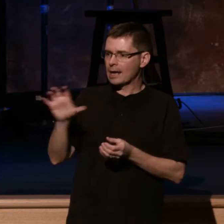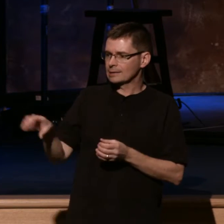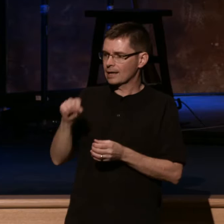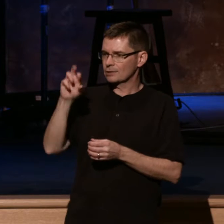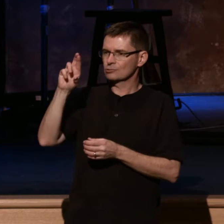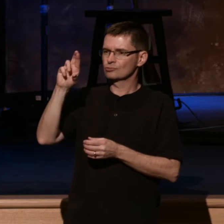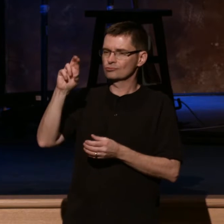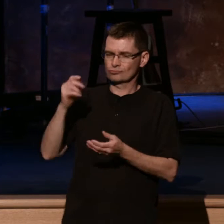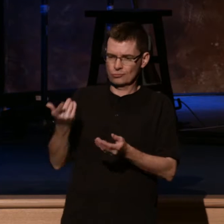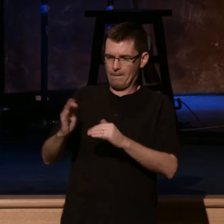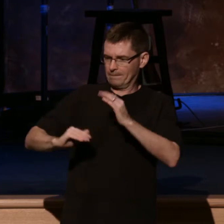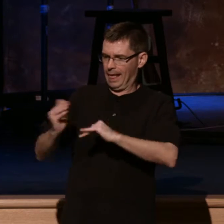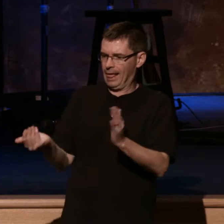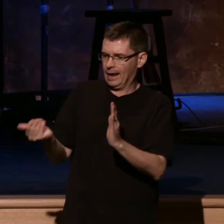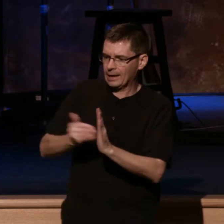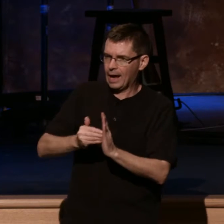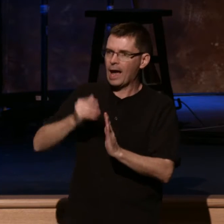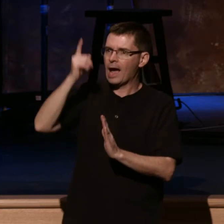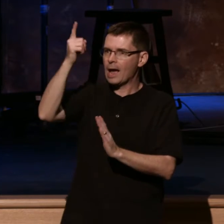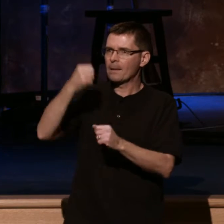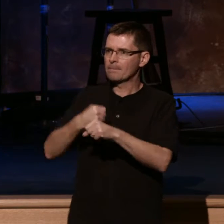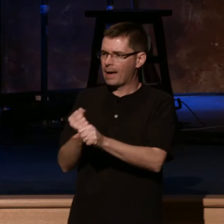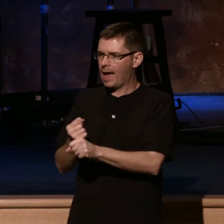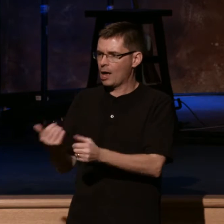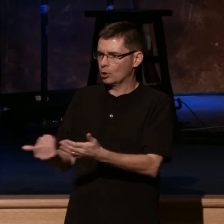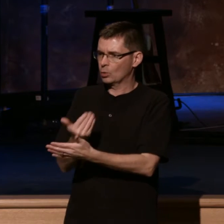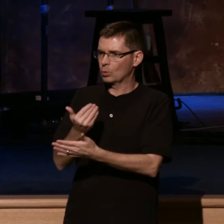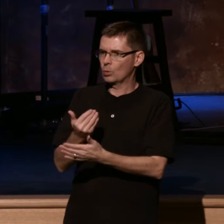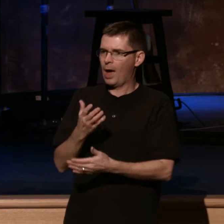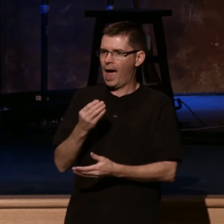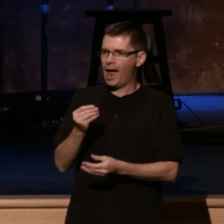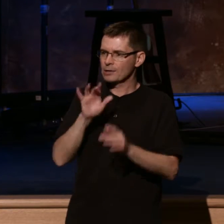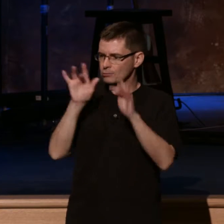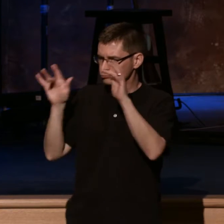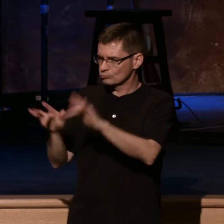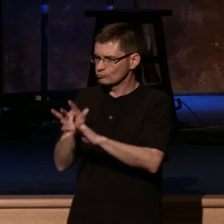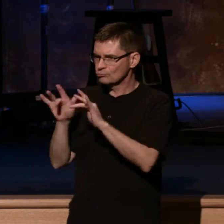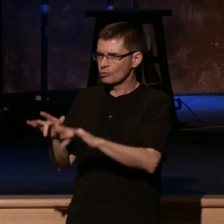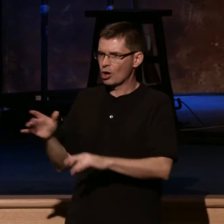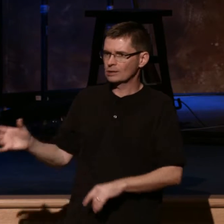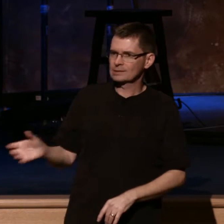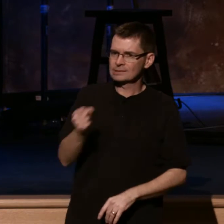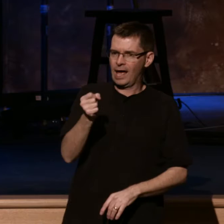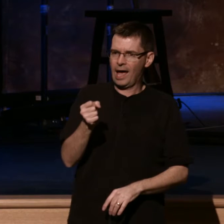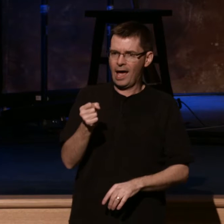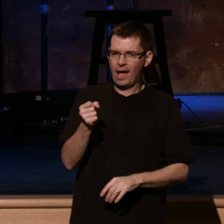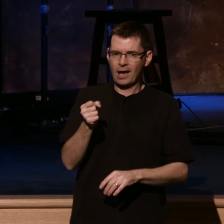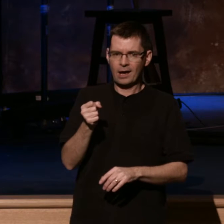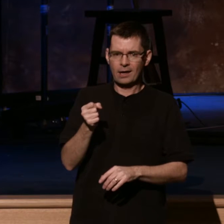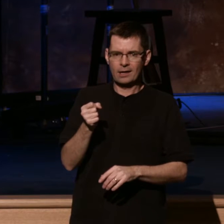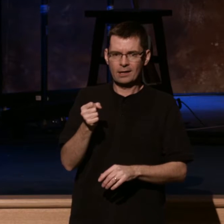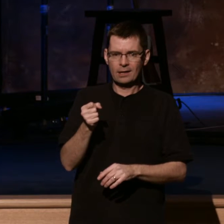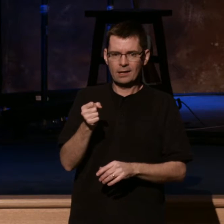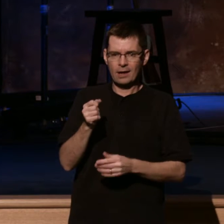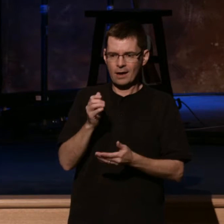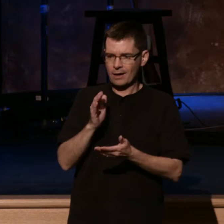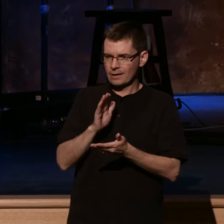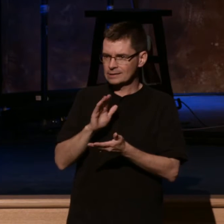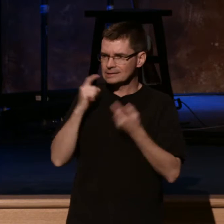taking away our sin and making us clean. Mercy, not judging us over the things that we deserve, but extending mercy. Aren't you grateful